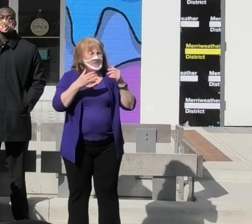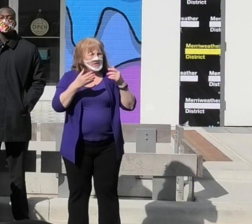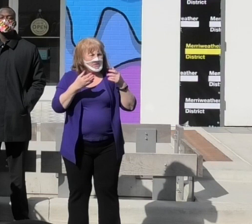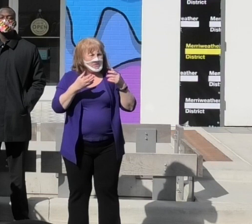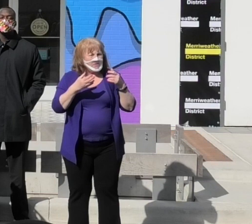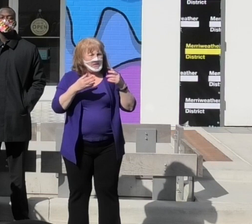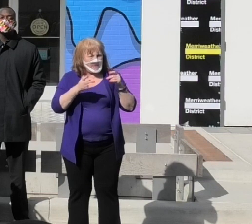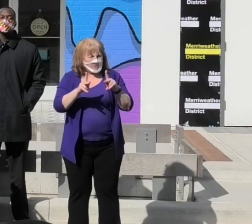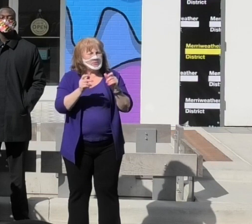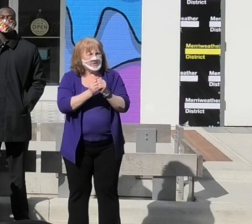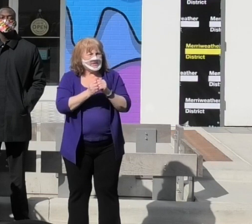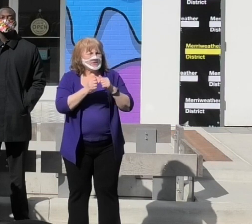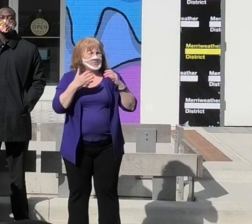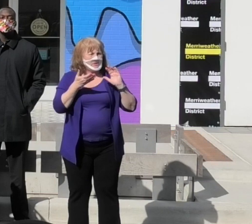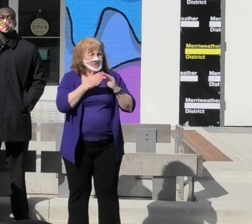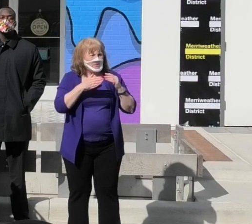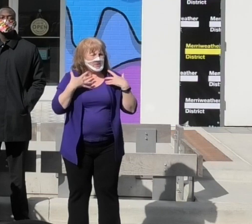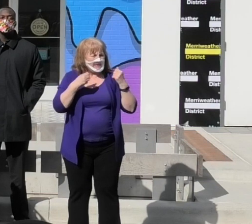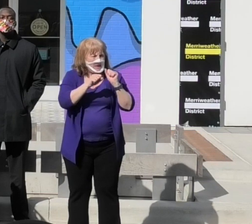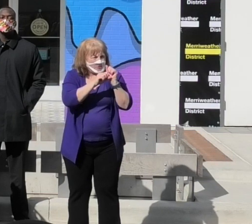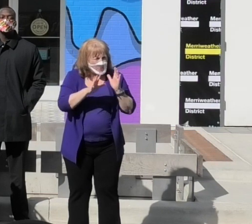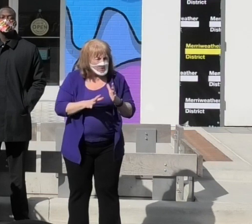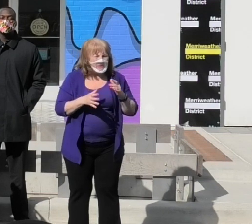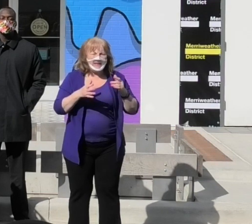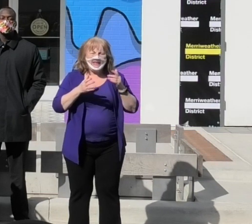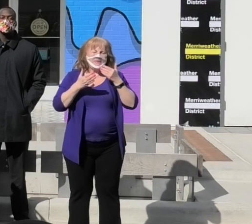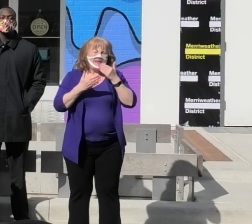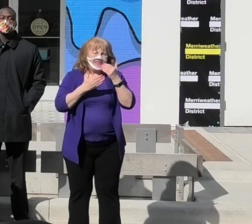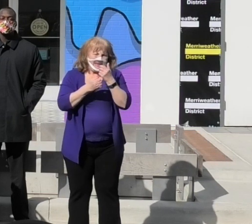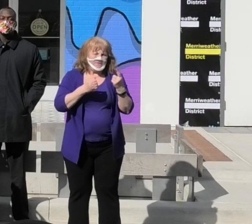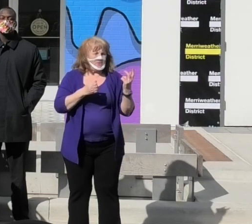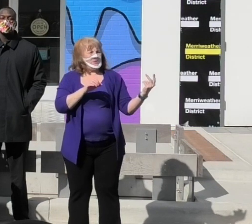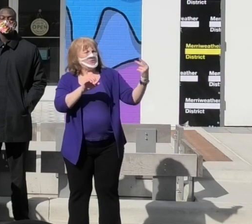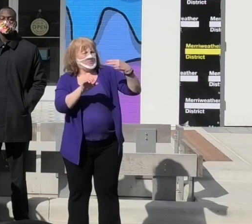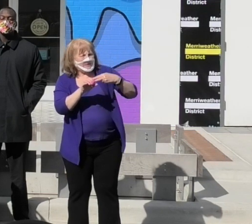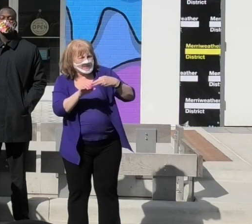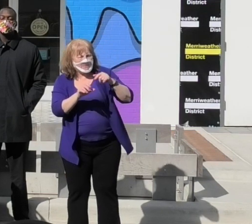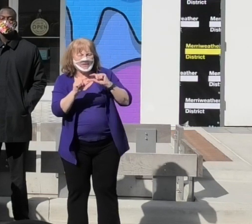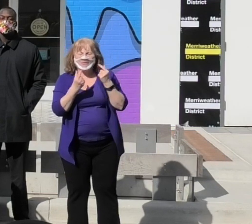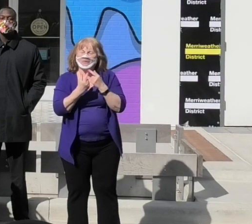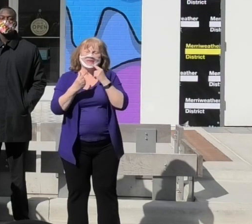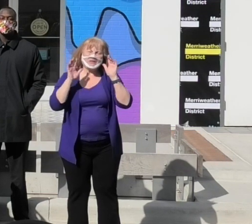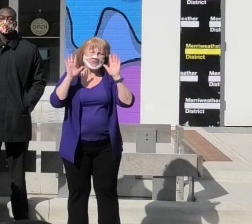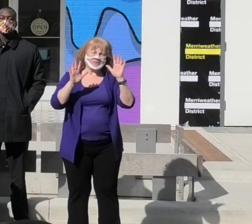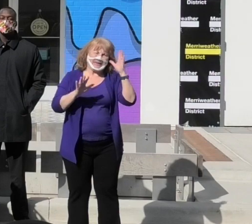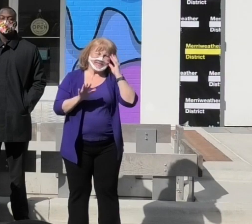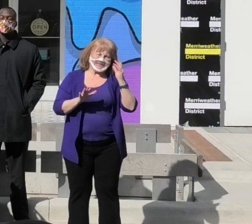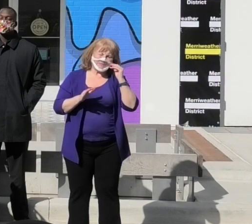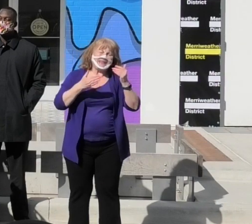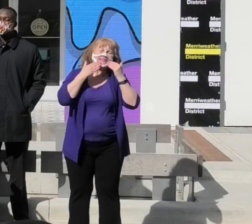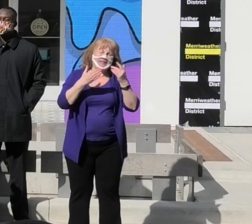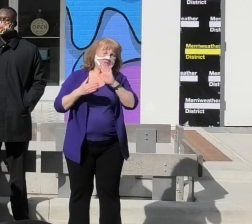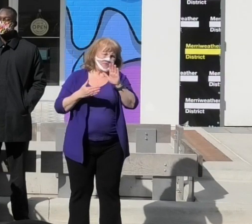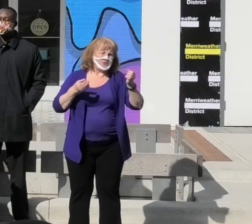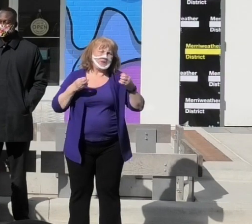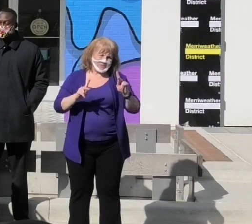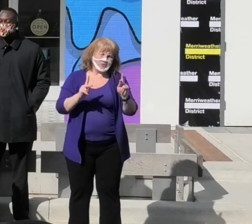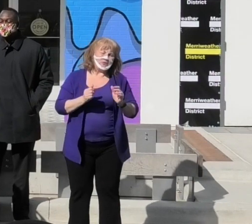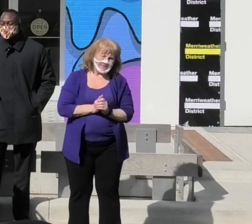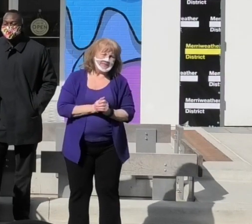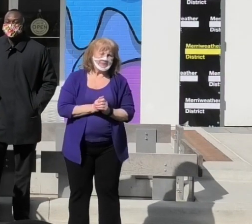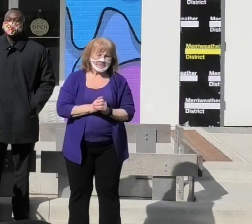promoters. I want to thank everyone who gave up their time to participate in the work group, and it was a really great experience, and thank you for the opportunity.